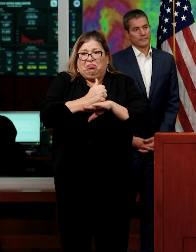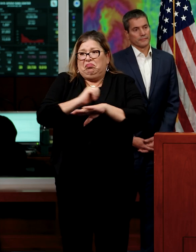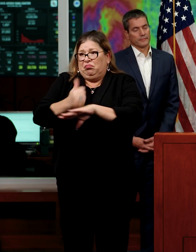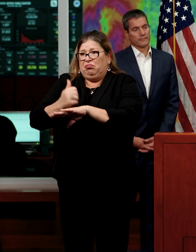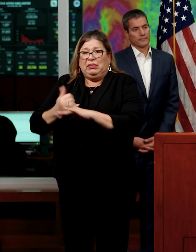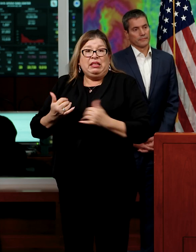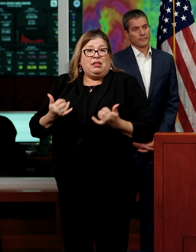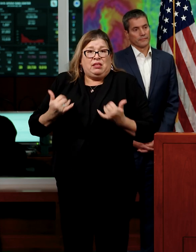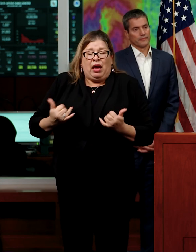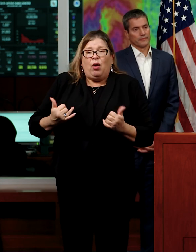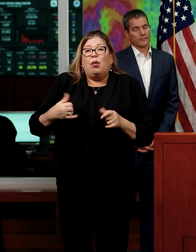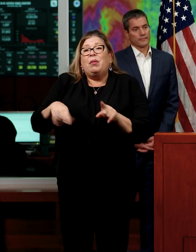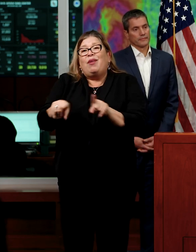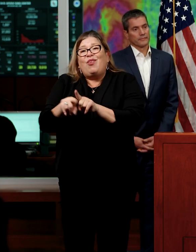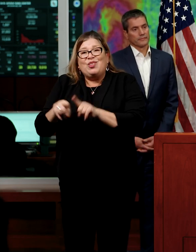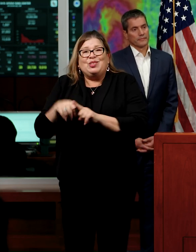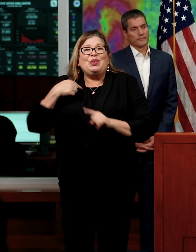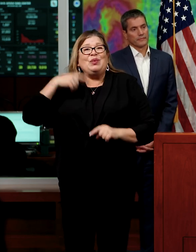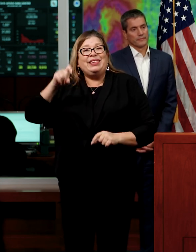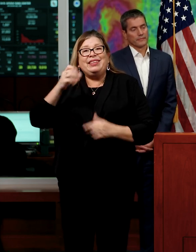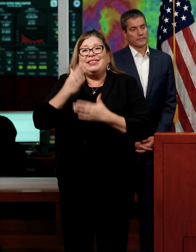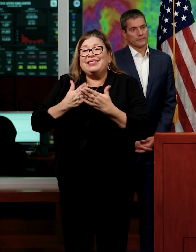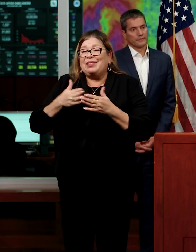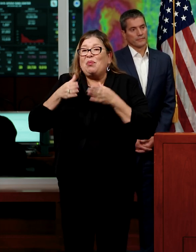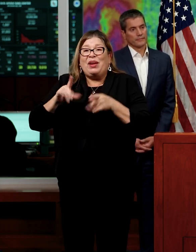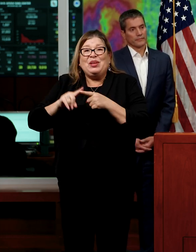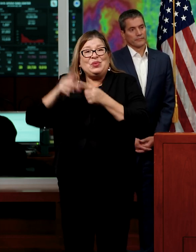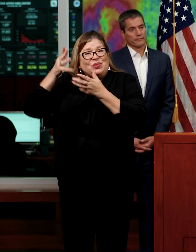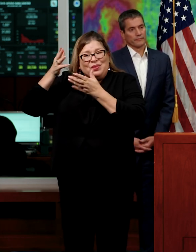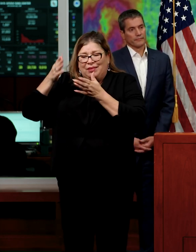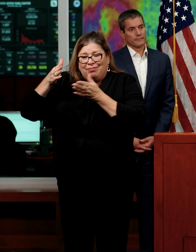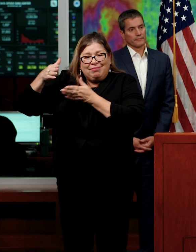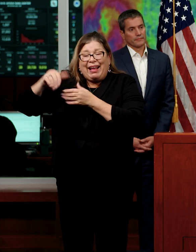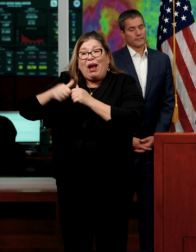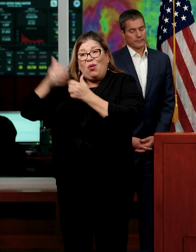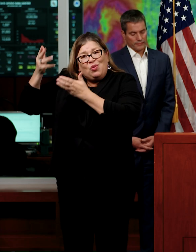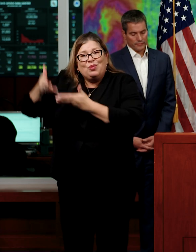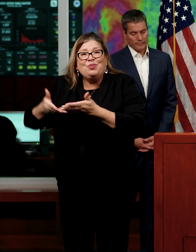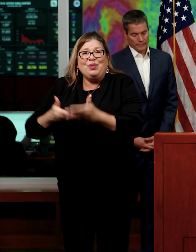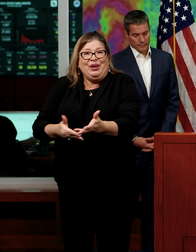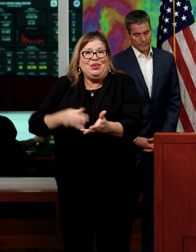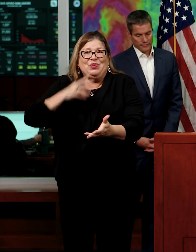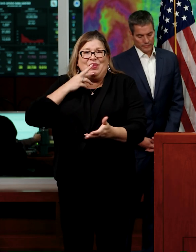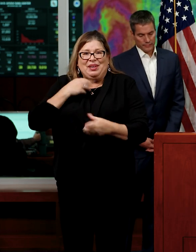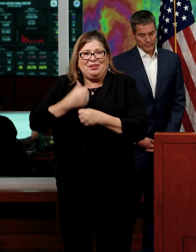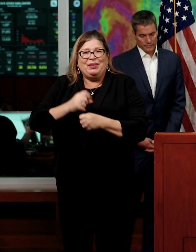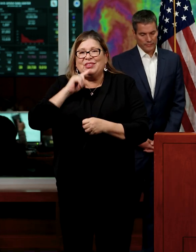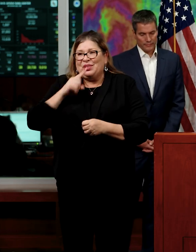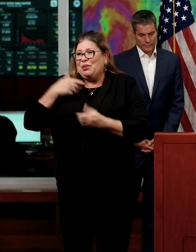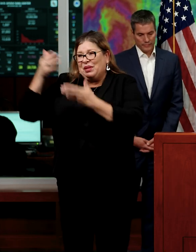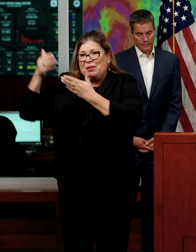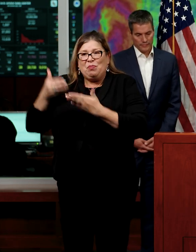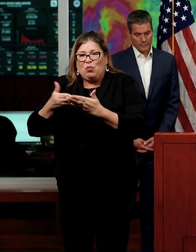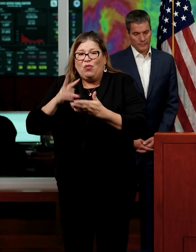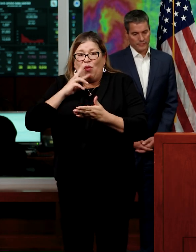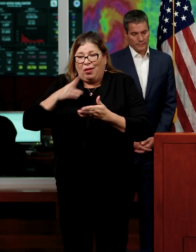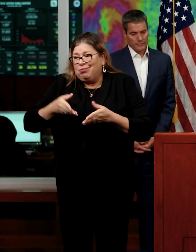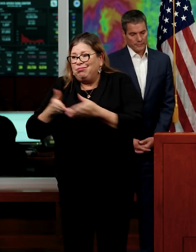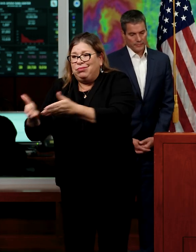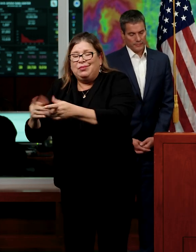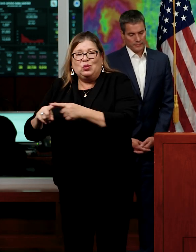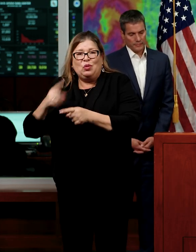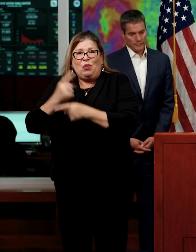but we are going to also need conveyance infrastructure to make sure that we're moving water to the right locations